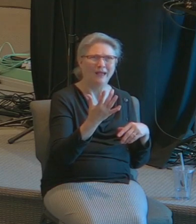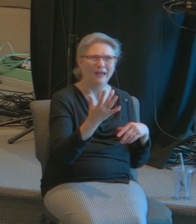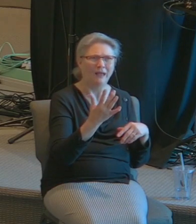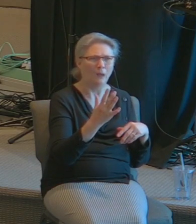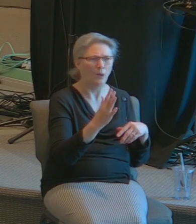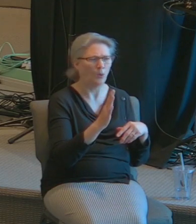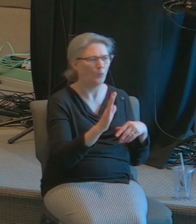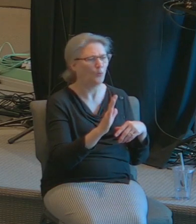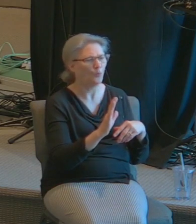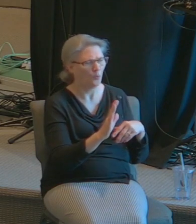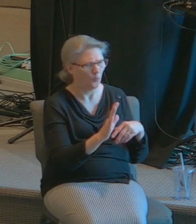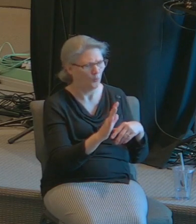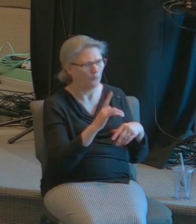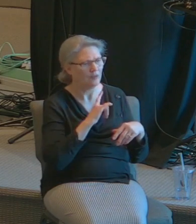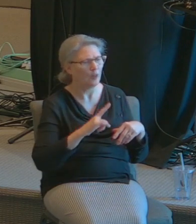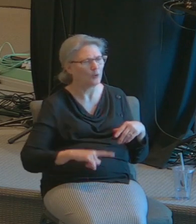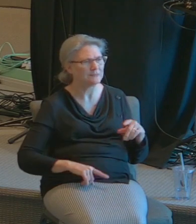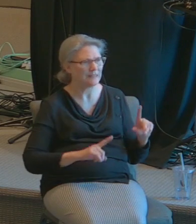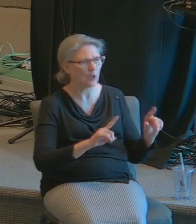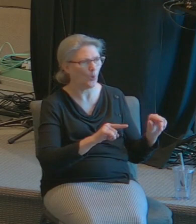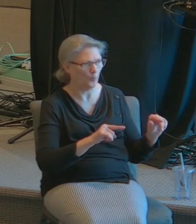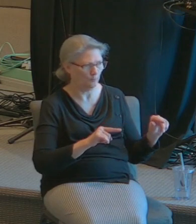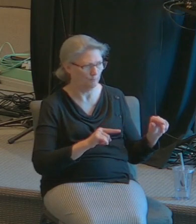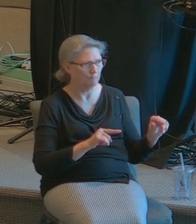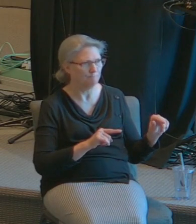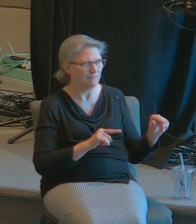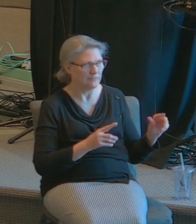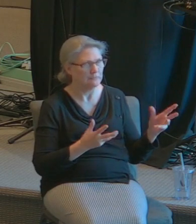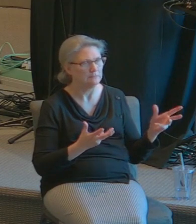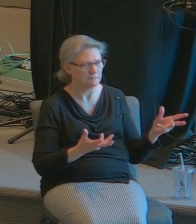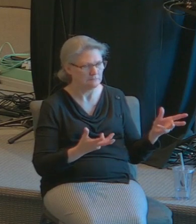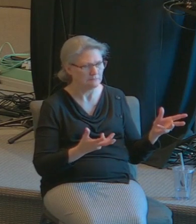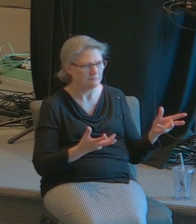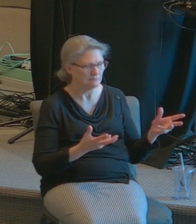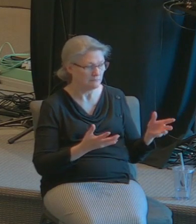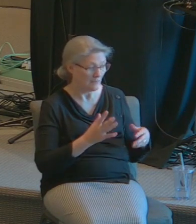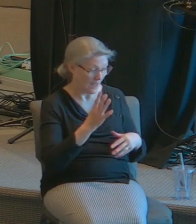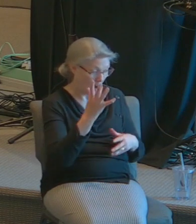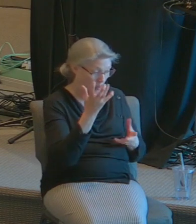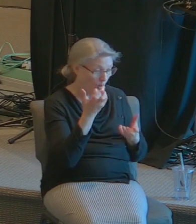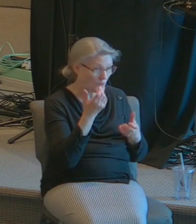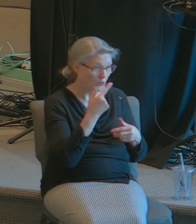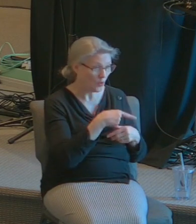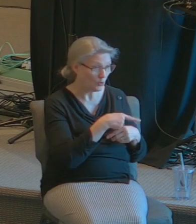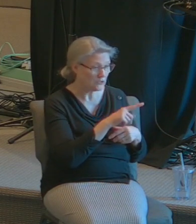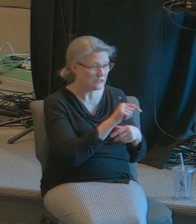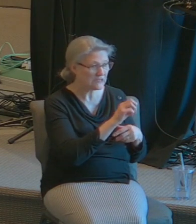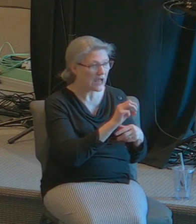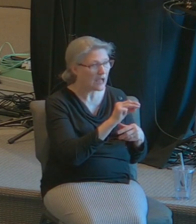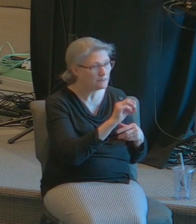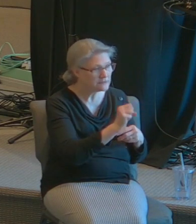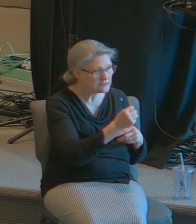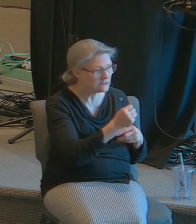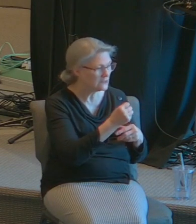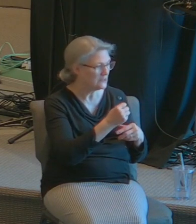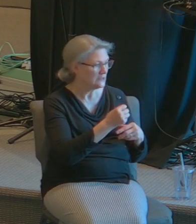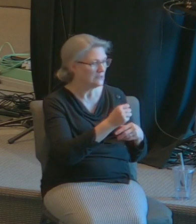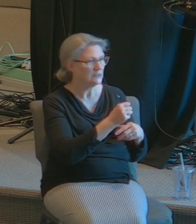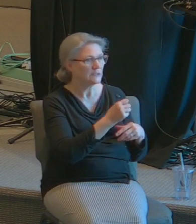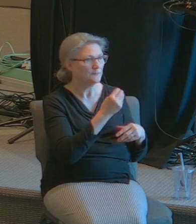I recalled that the Lord said son I want you to go down to Tom's supermarket